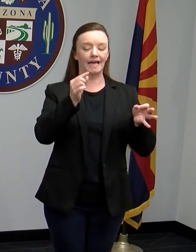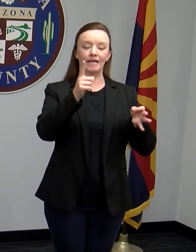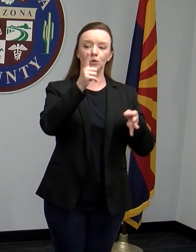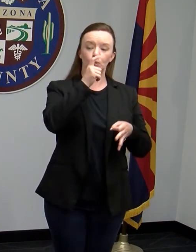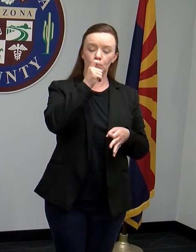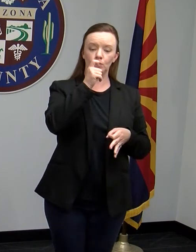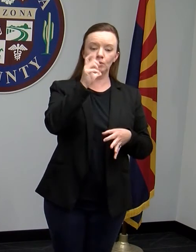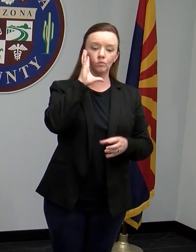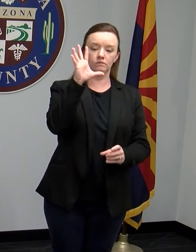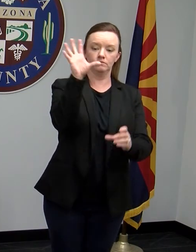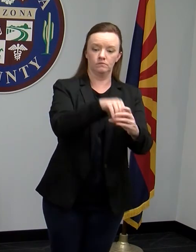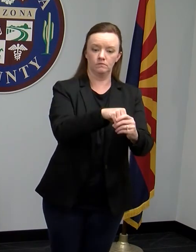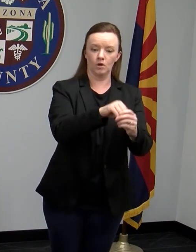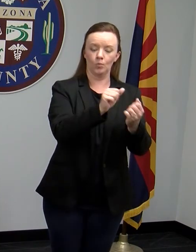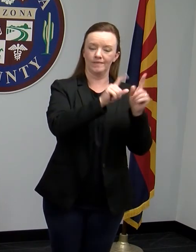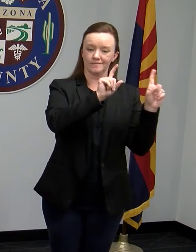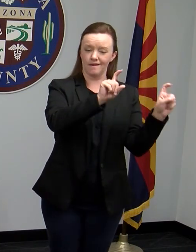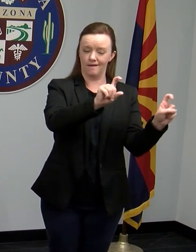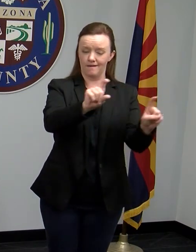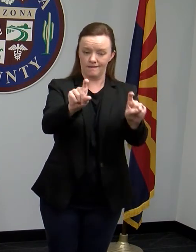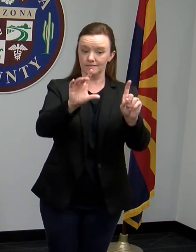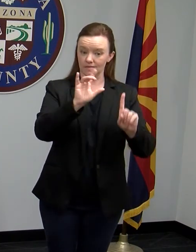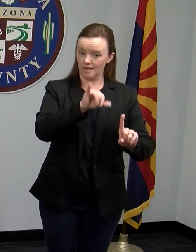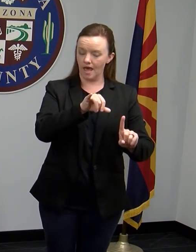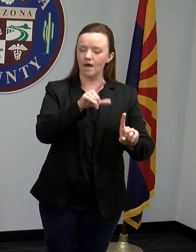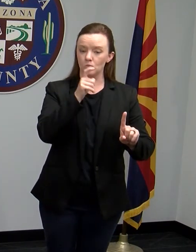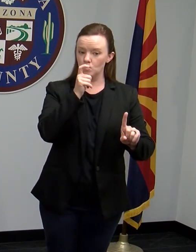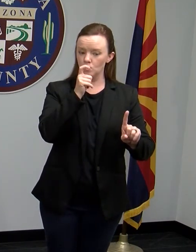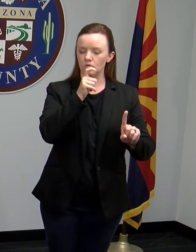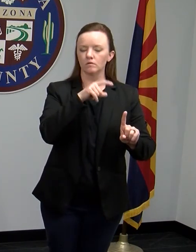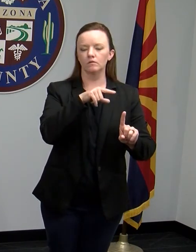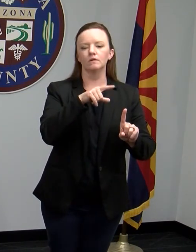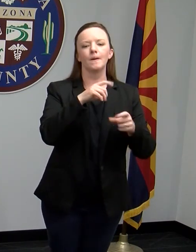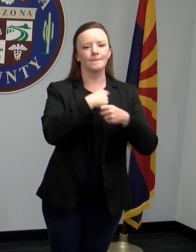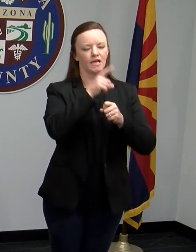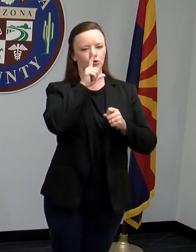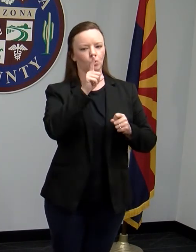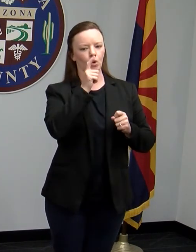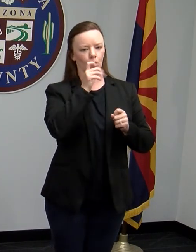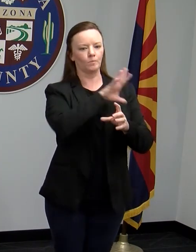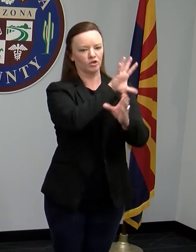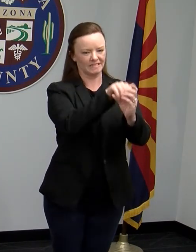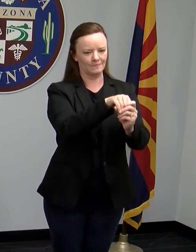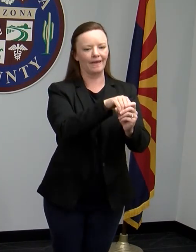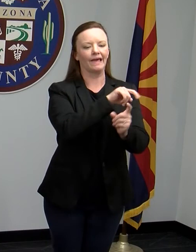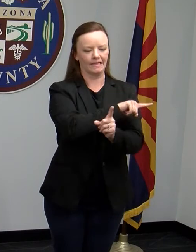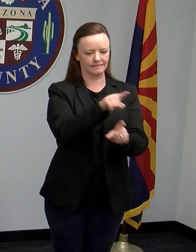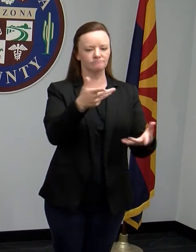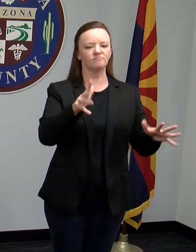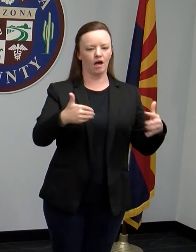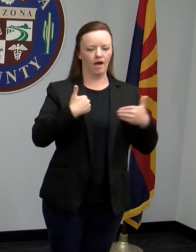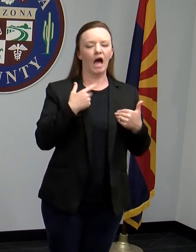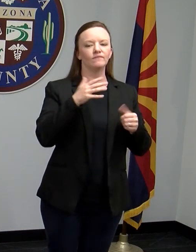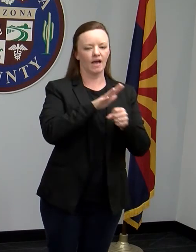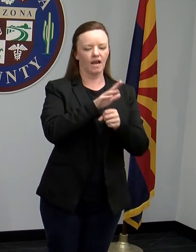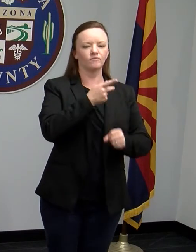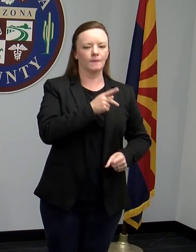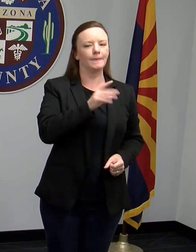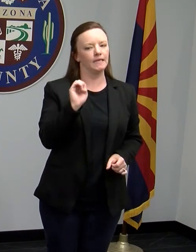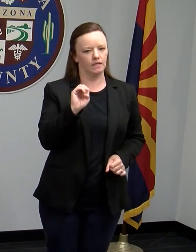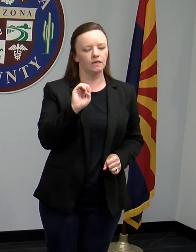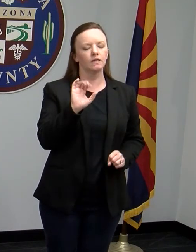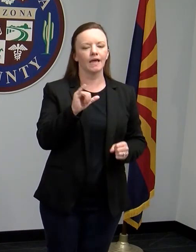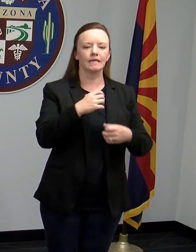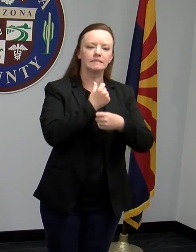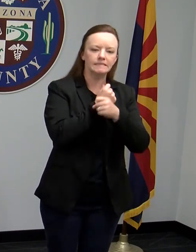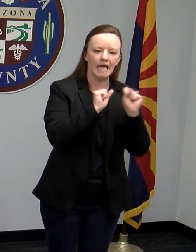effort was to first make sure that those who participate have enough personal protective equipment to collect the